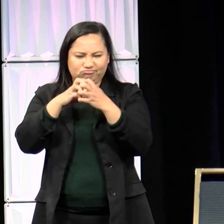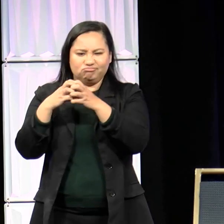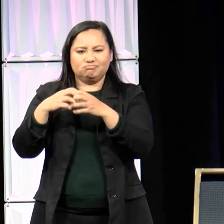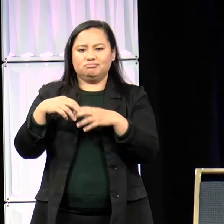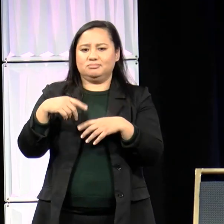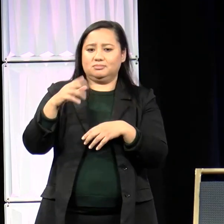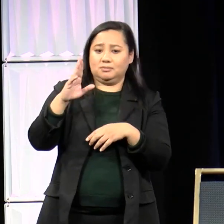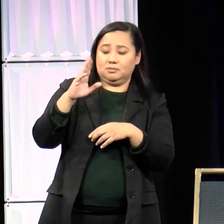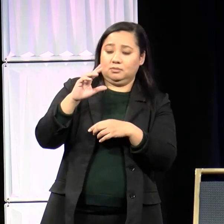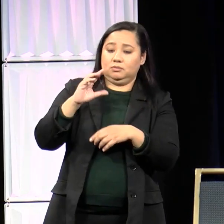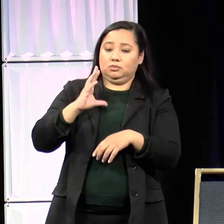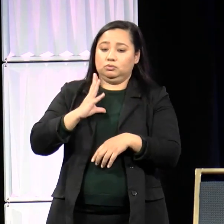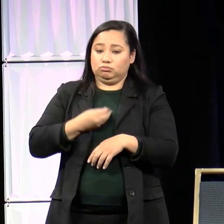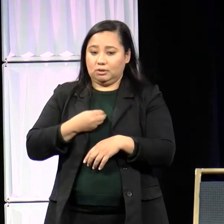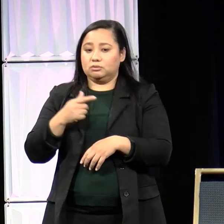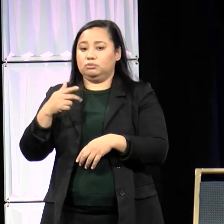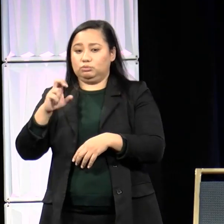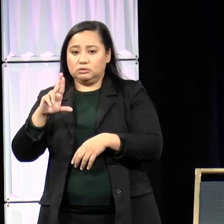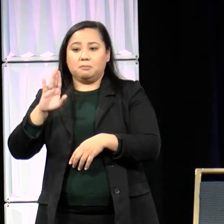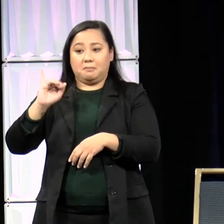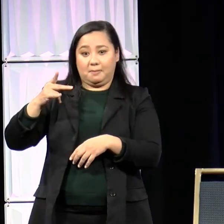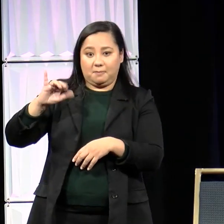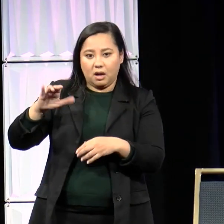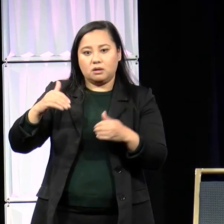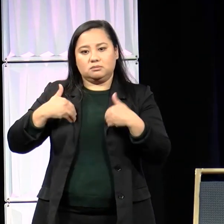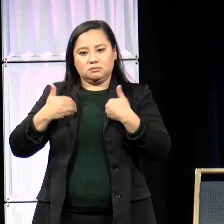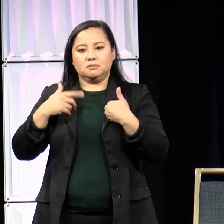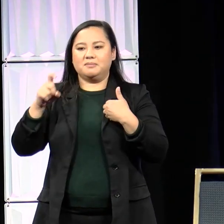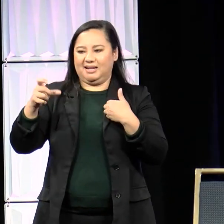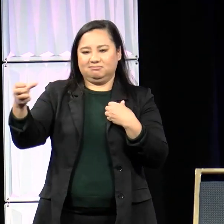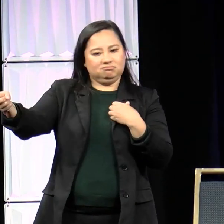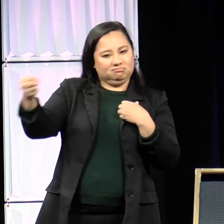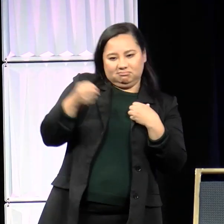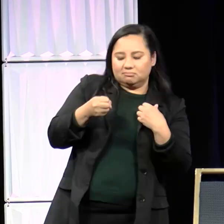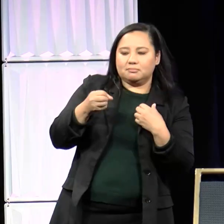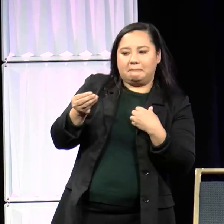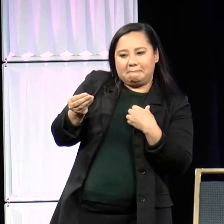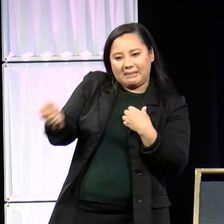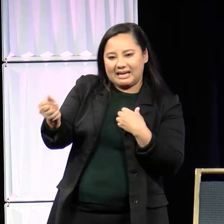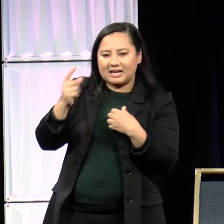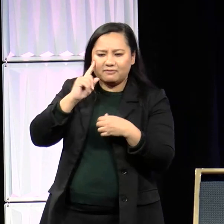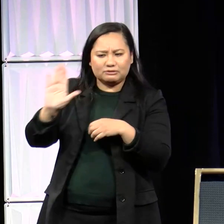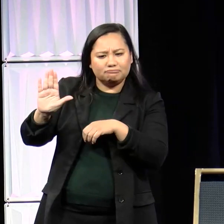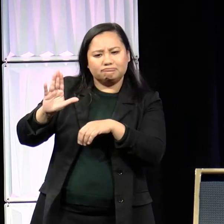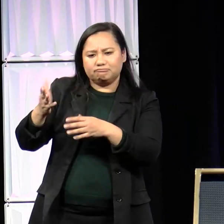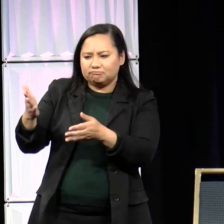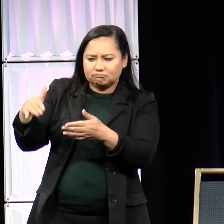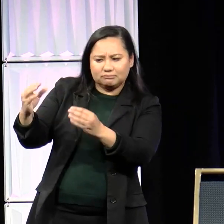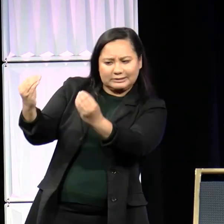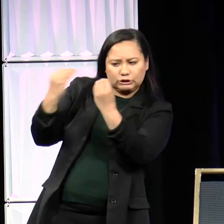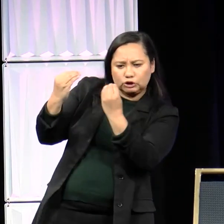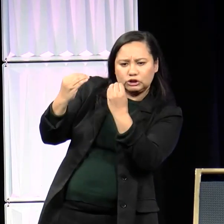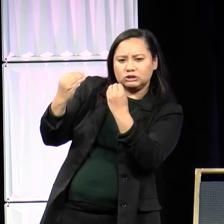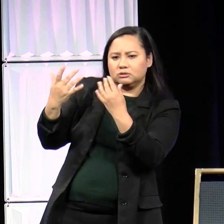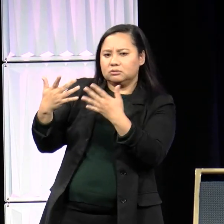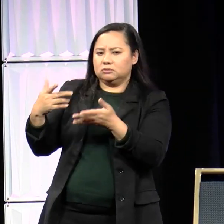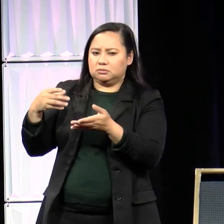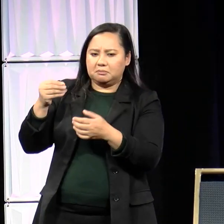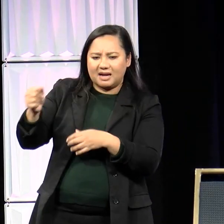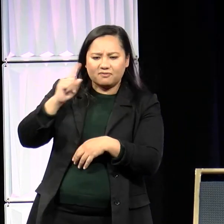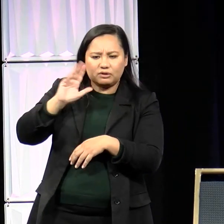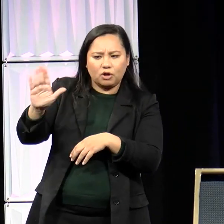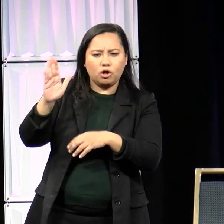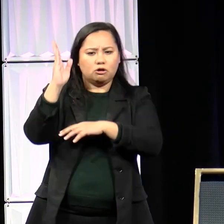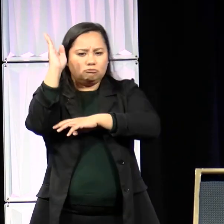pay them to consult and inform your research and practices. Pay them to speak. Equip them with the tools they need to